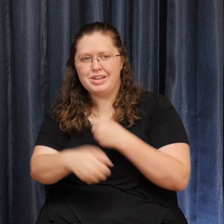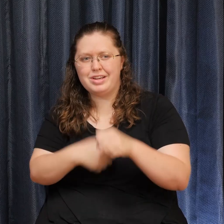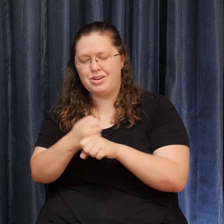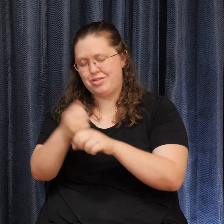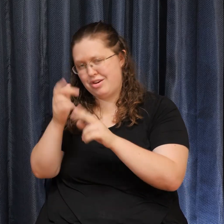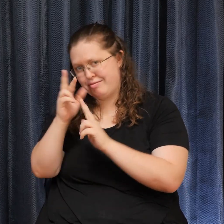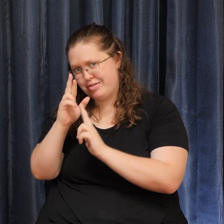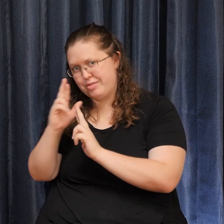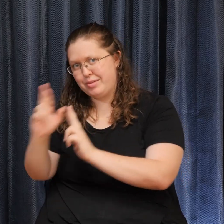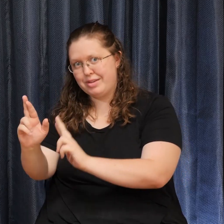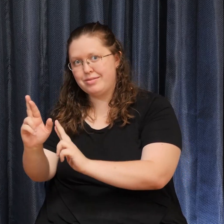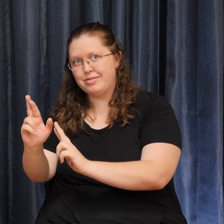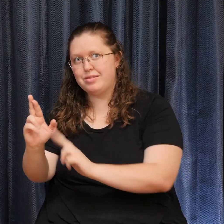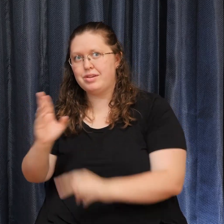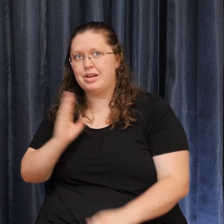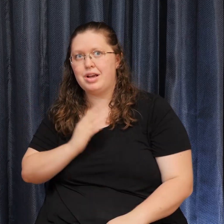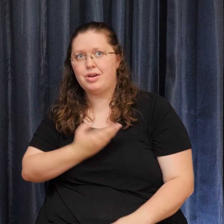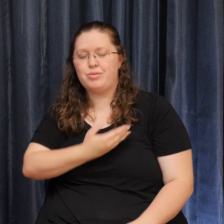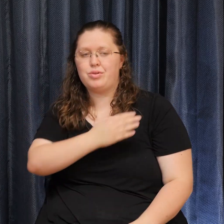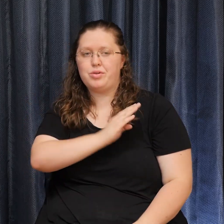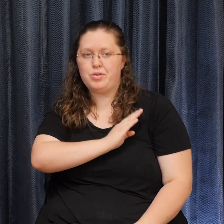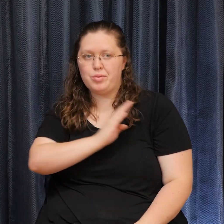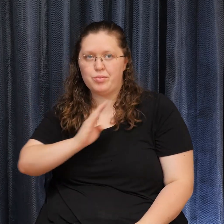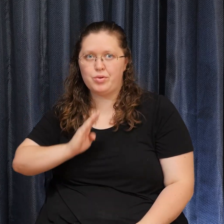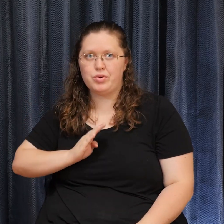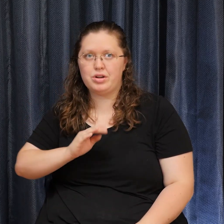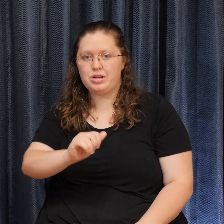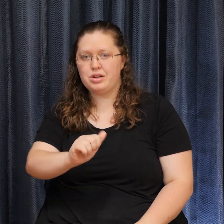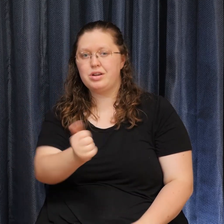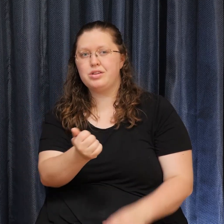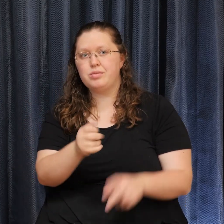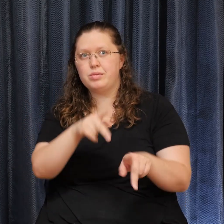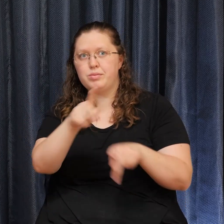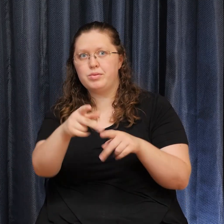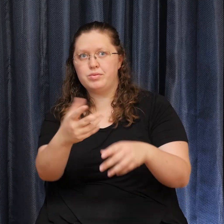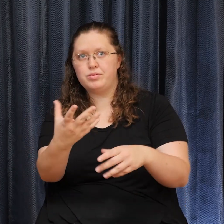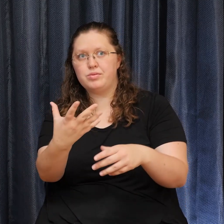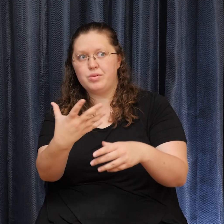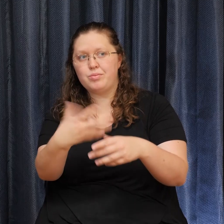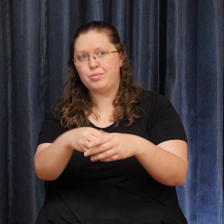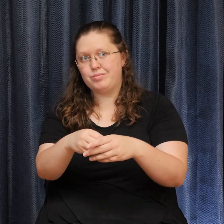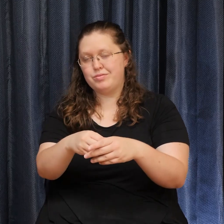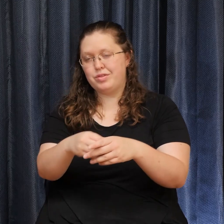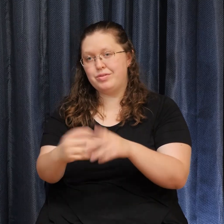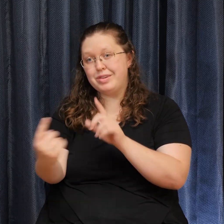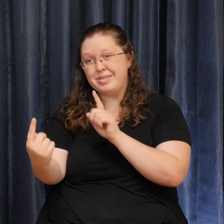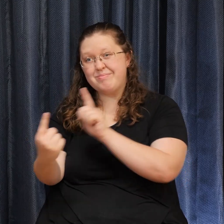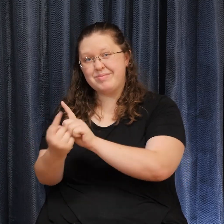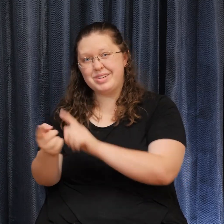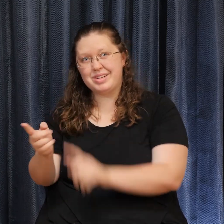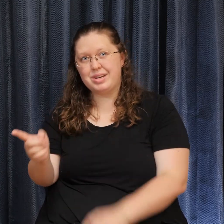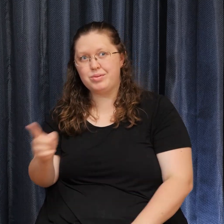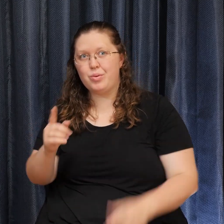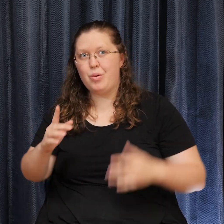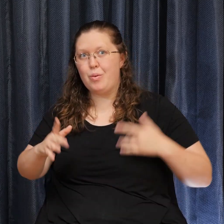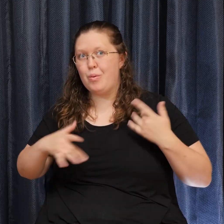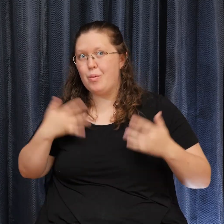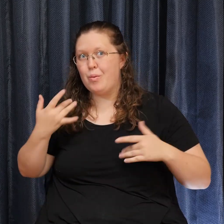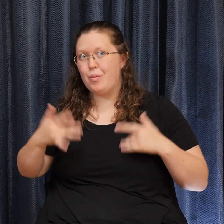board and all of the others who've had a chance to meet him, so excited about the prospects of he becoming our